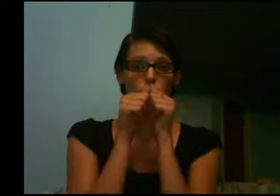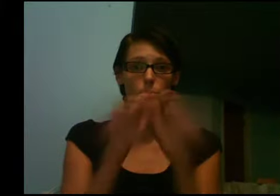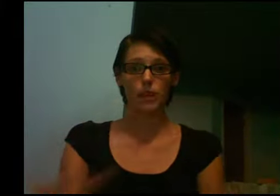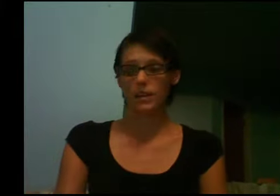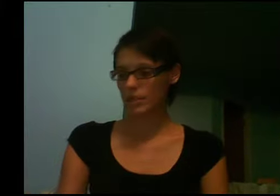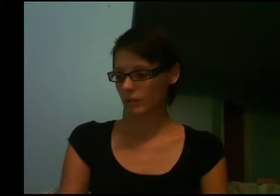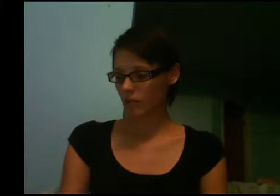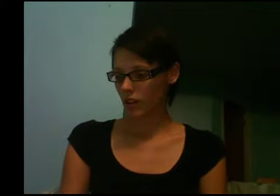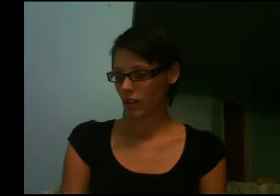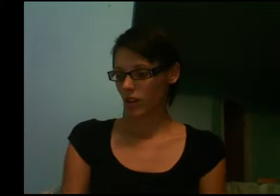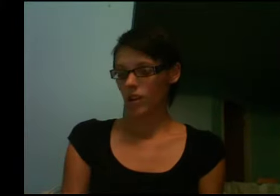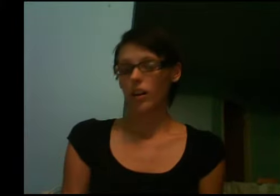So, bless.